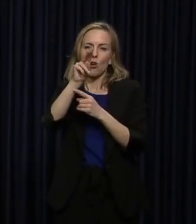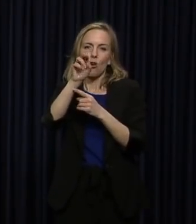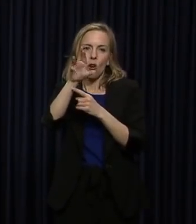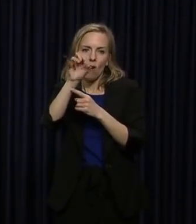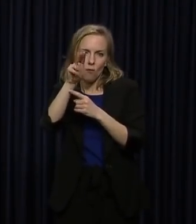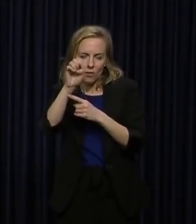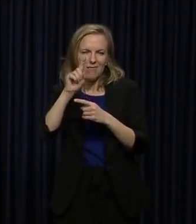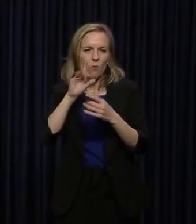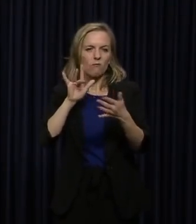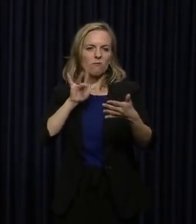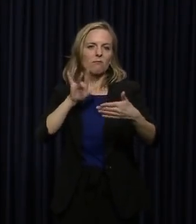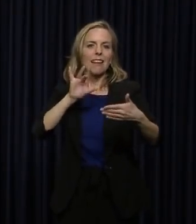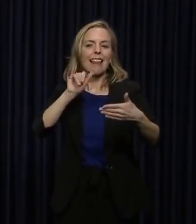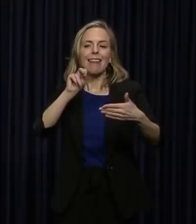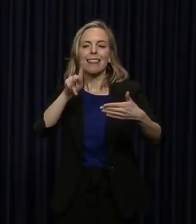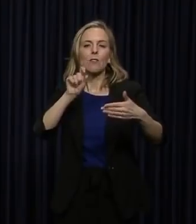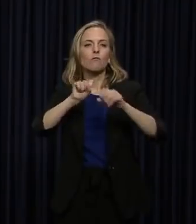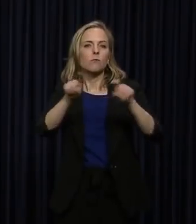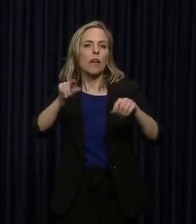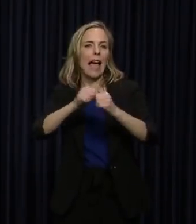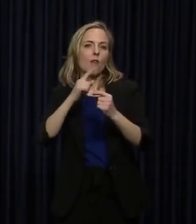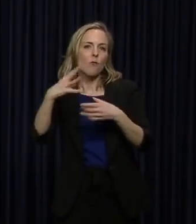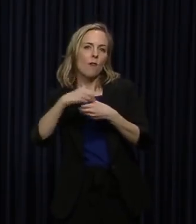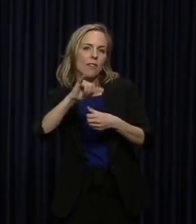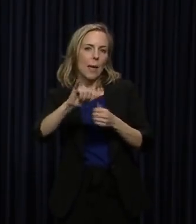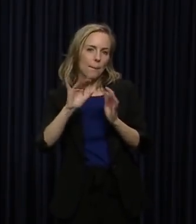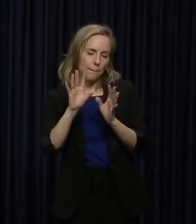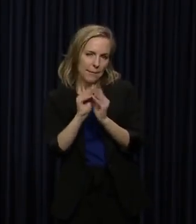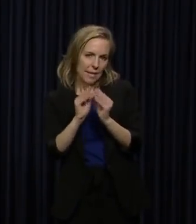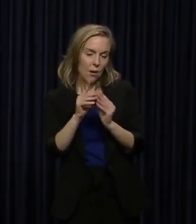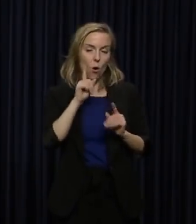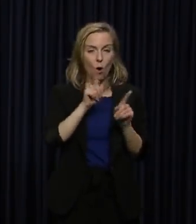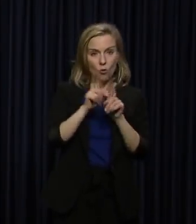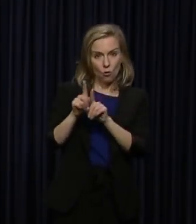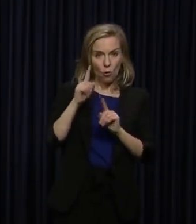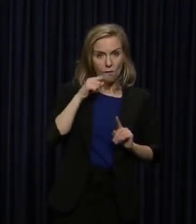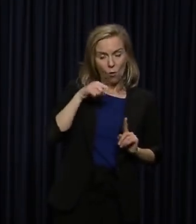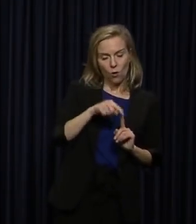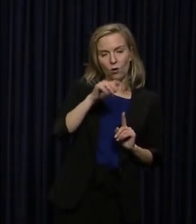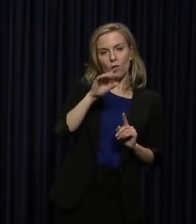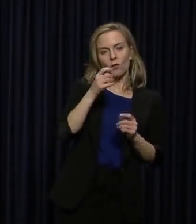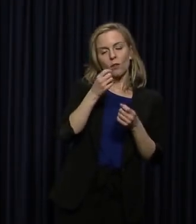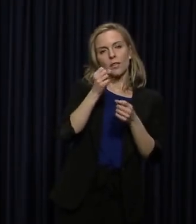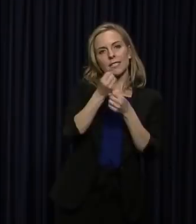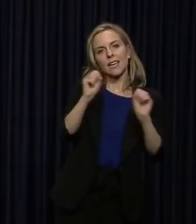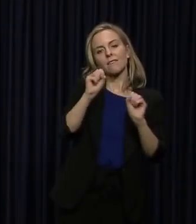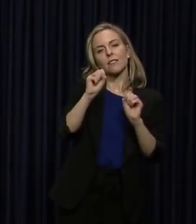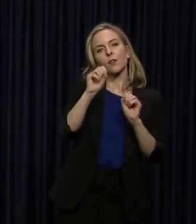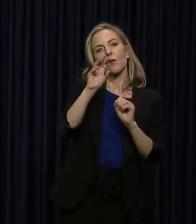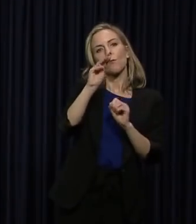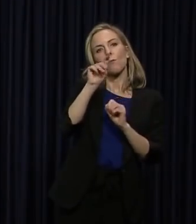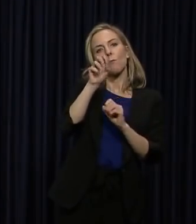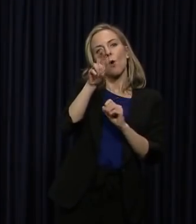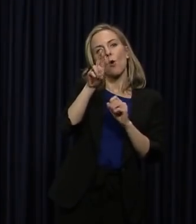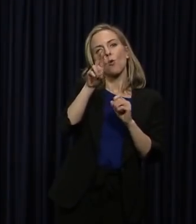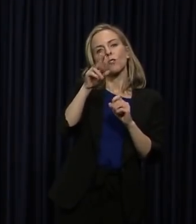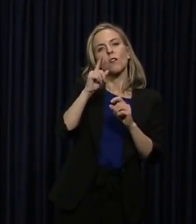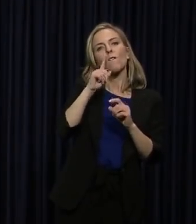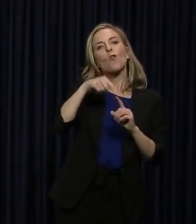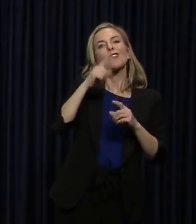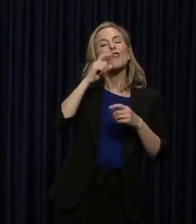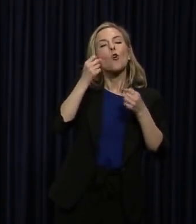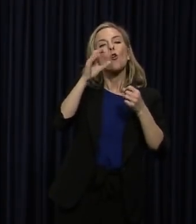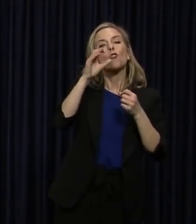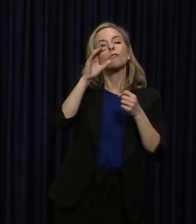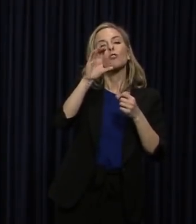We followed the emergency declaration from the Federal Motor Carrier Safety Administration, which provides regulatory relief for